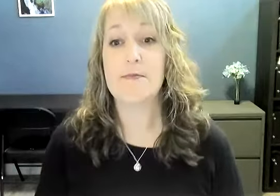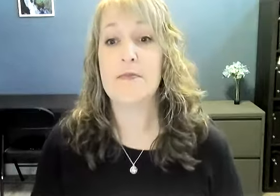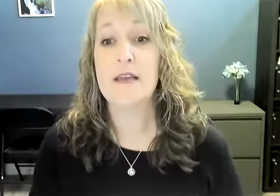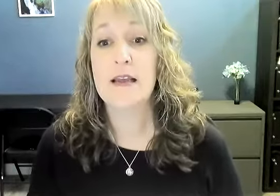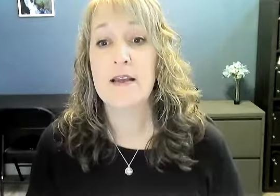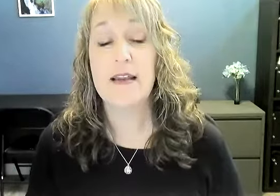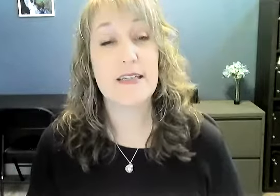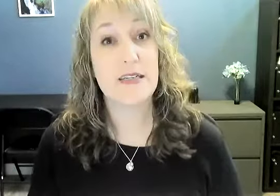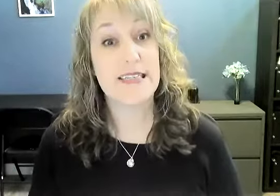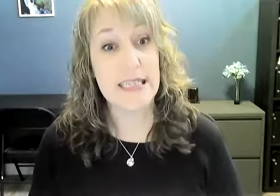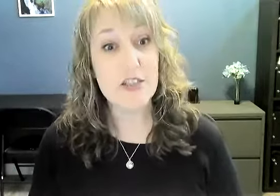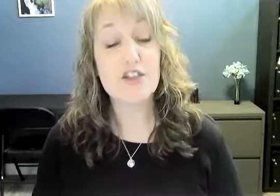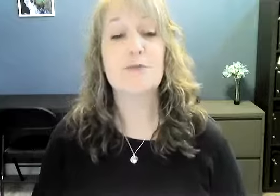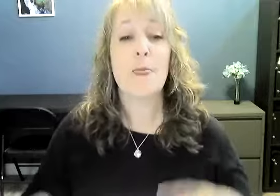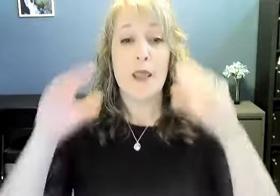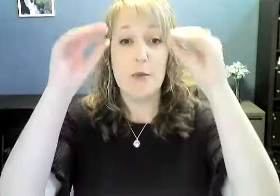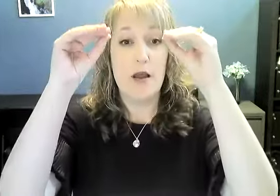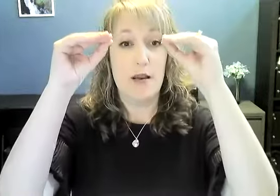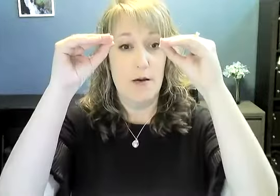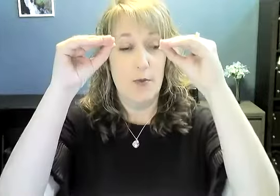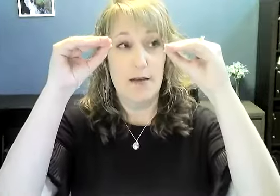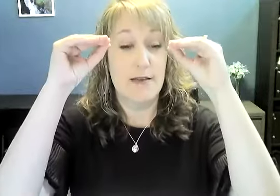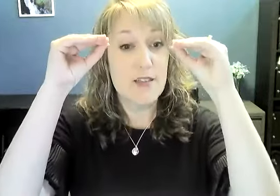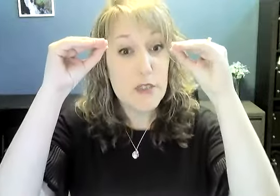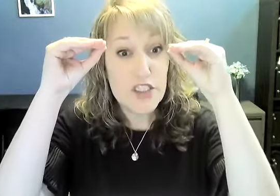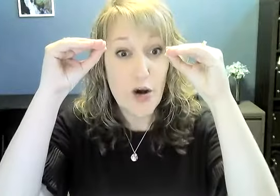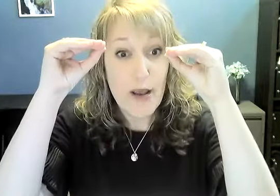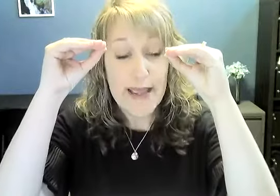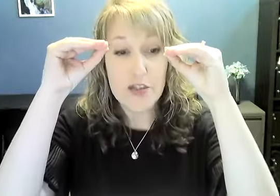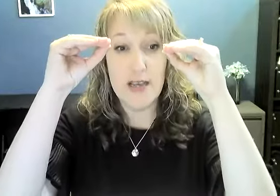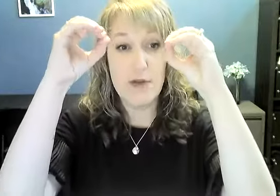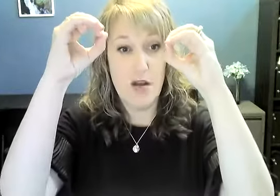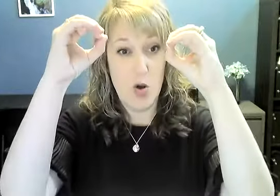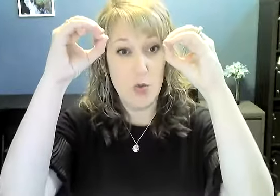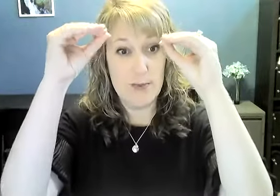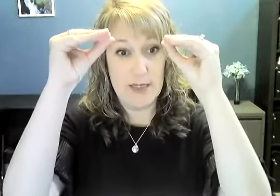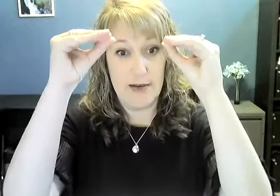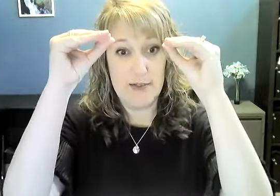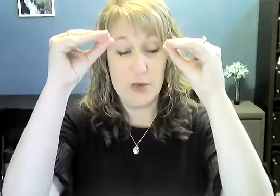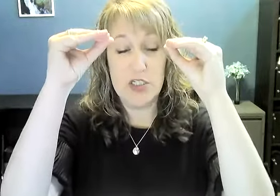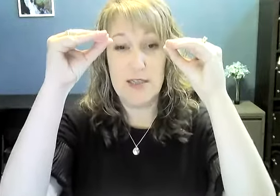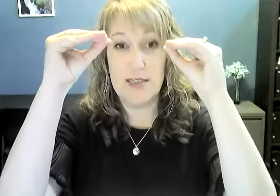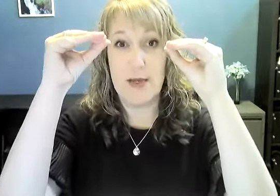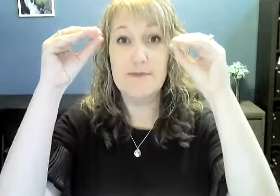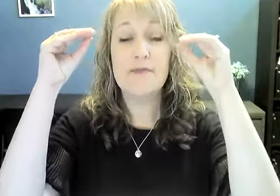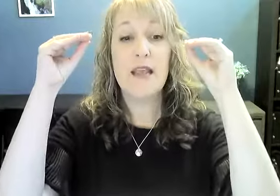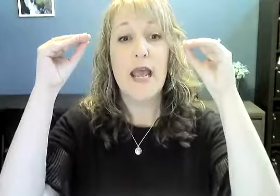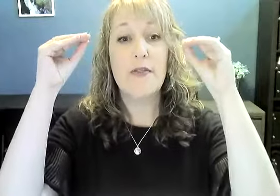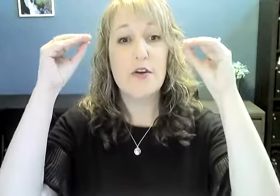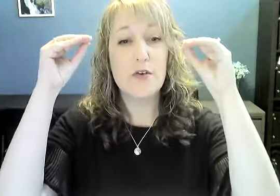So the next one is teach. You want what I call a squished O hand shape. Not O's, but kind of squished this way. And then you're going